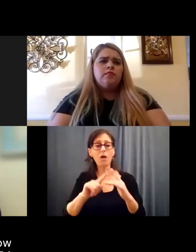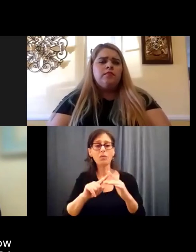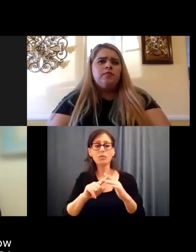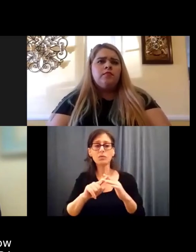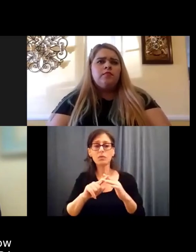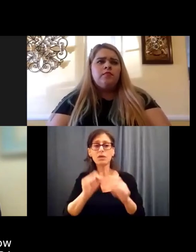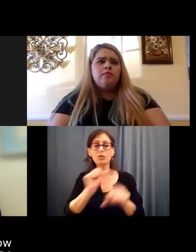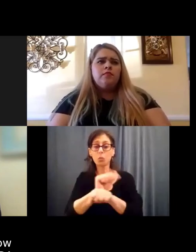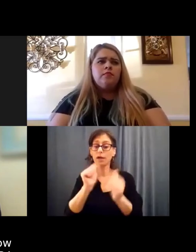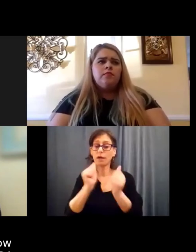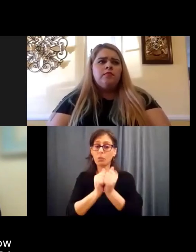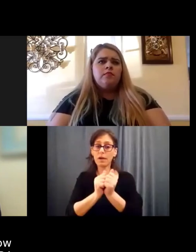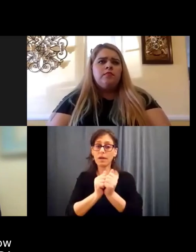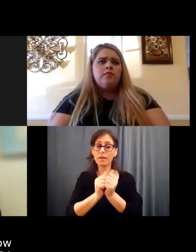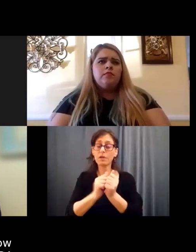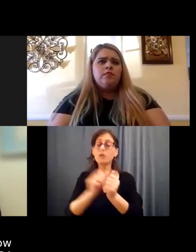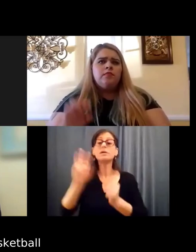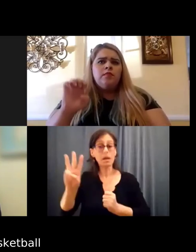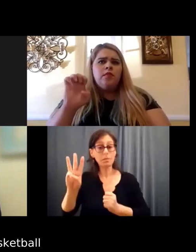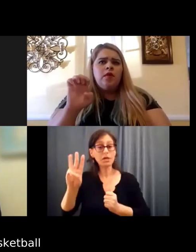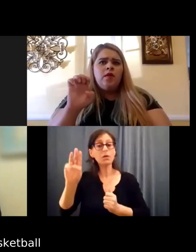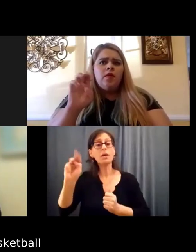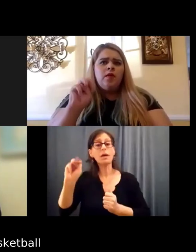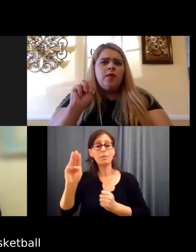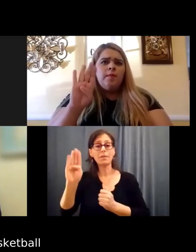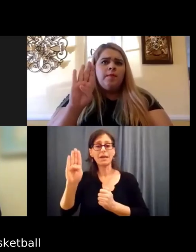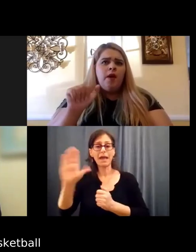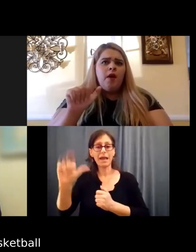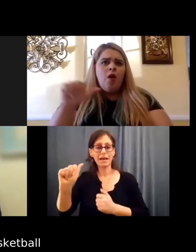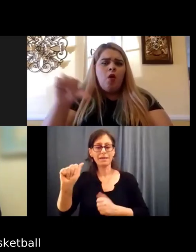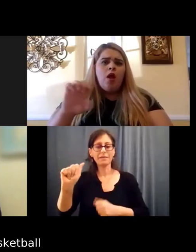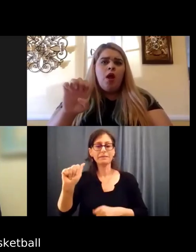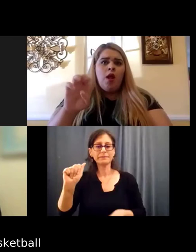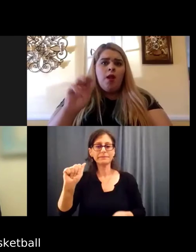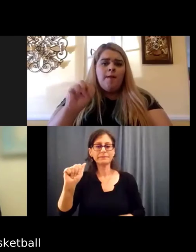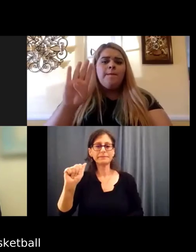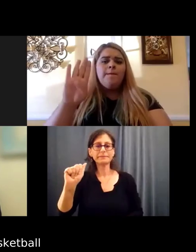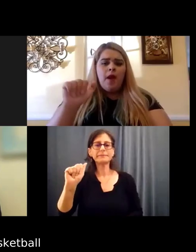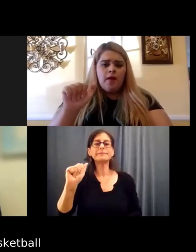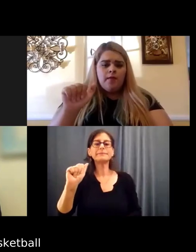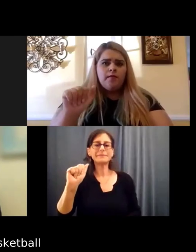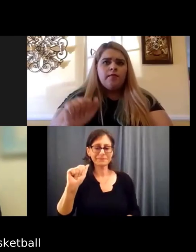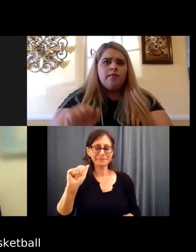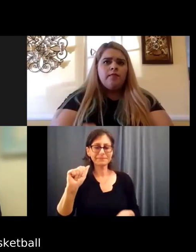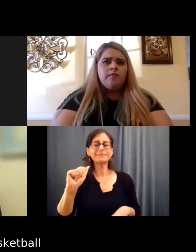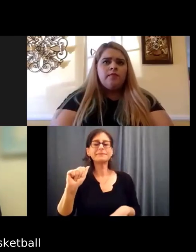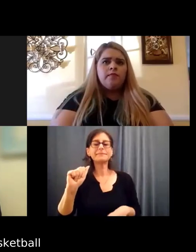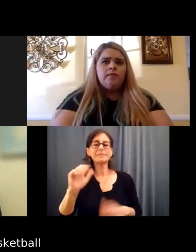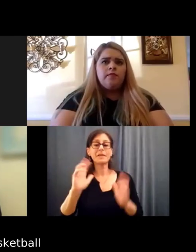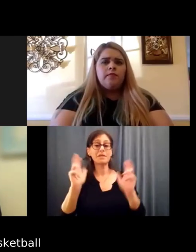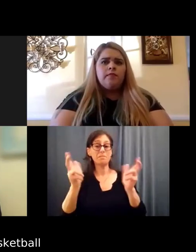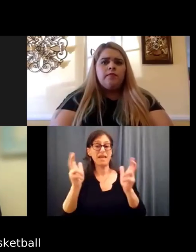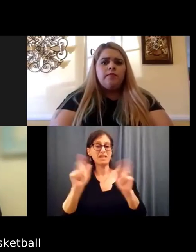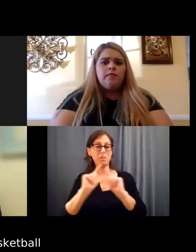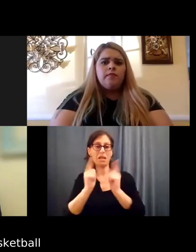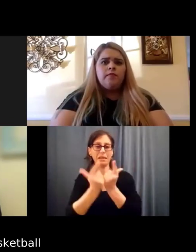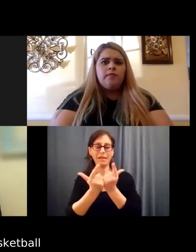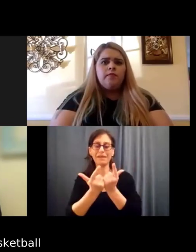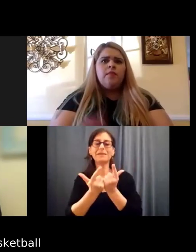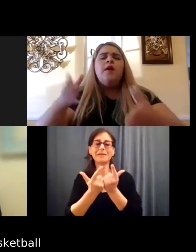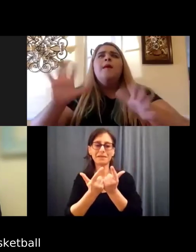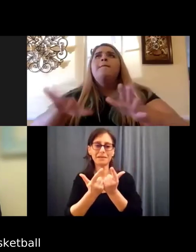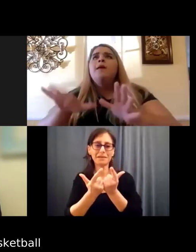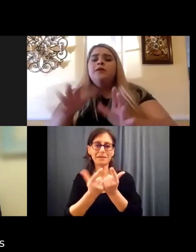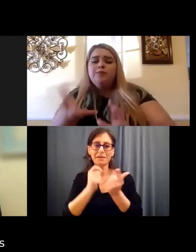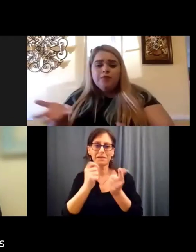WNBA, you Women's, you know, basketball league, you know, not, not a lot, they shouldn't